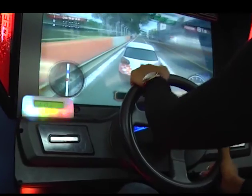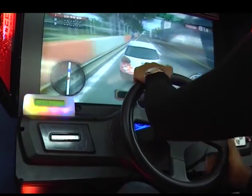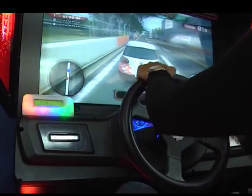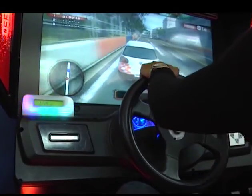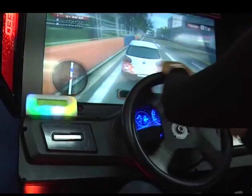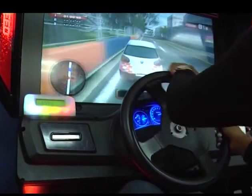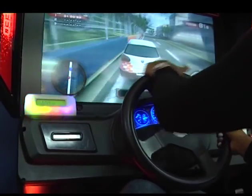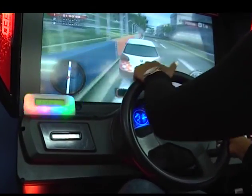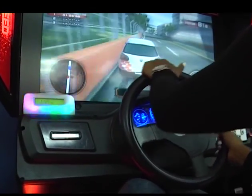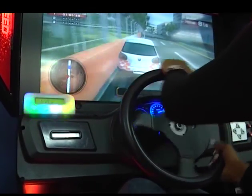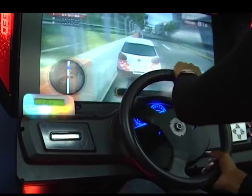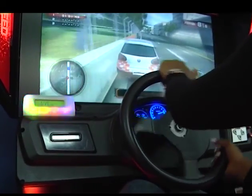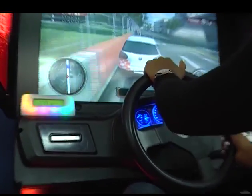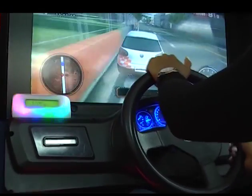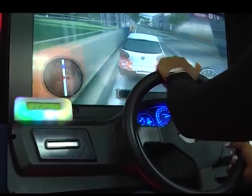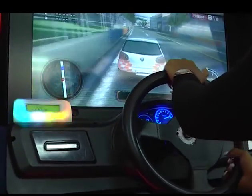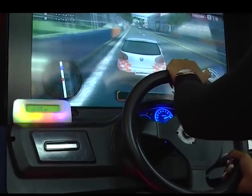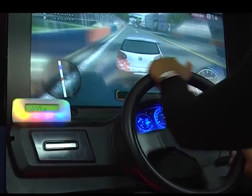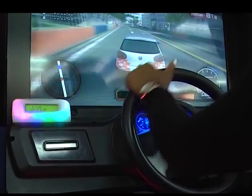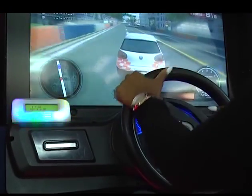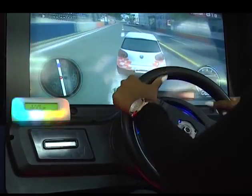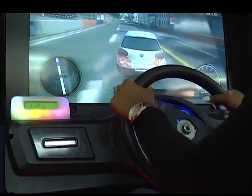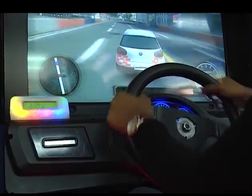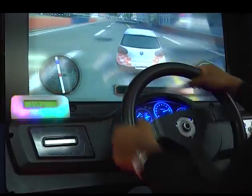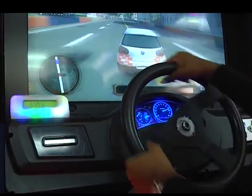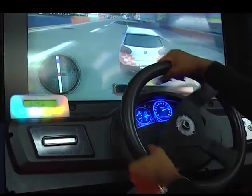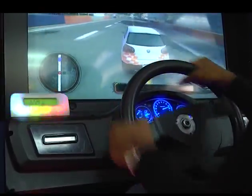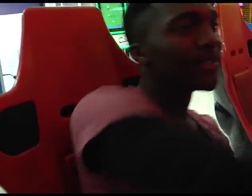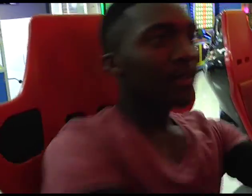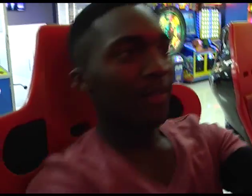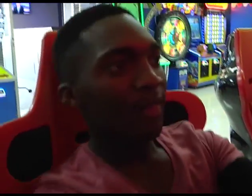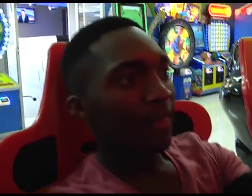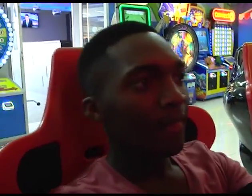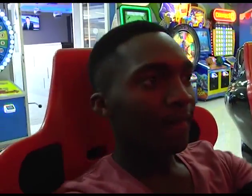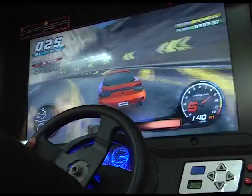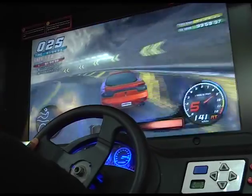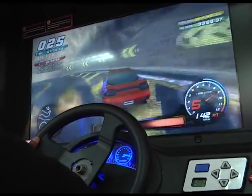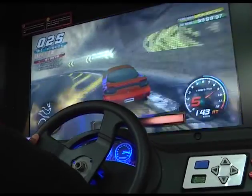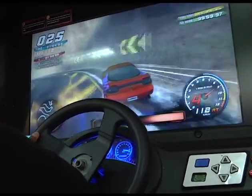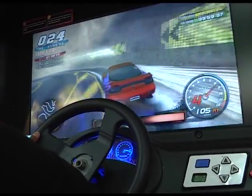Well, you want them to be a fighter. You want fighter? Don't